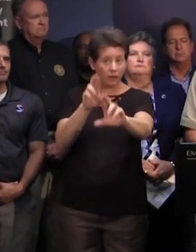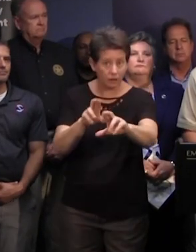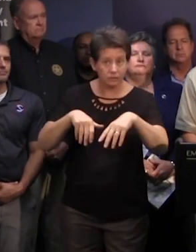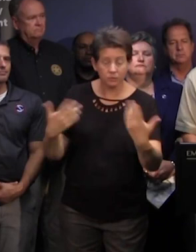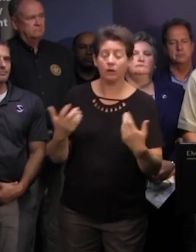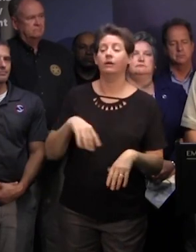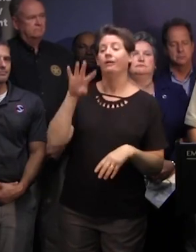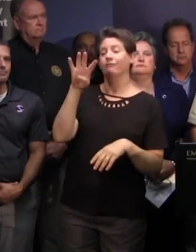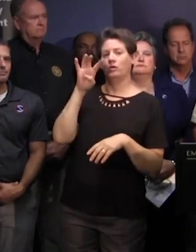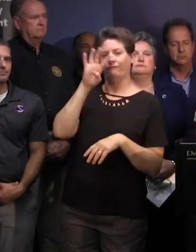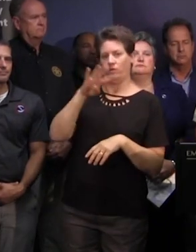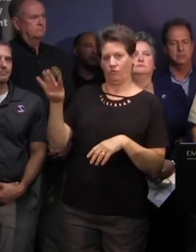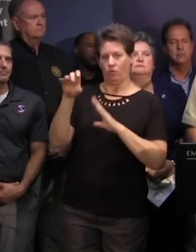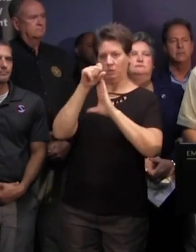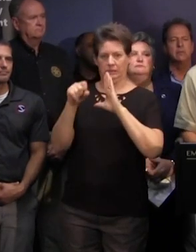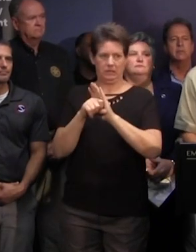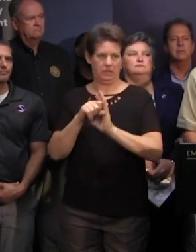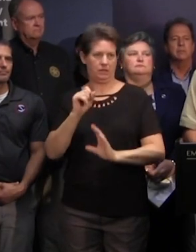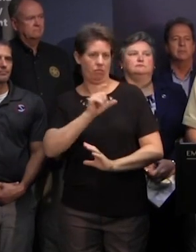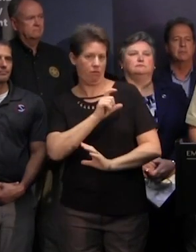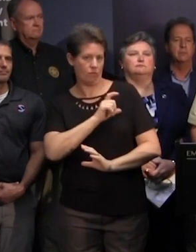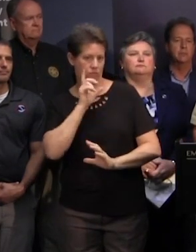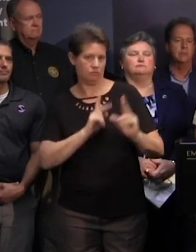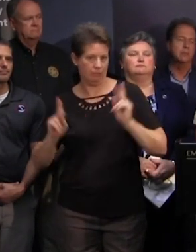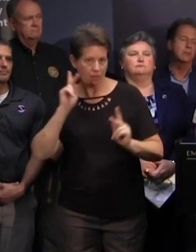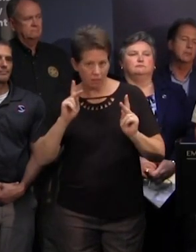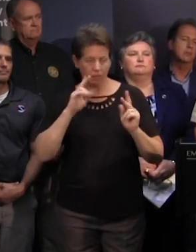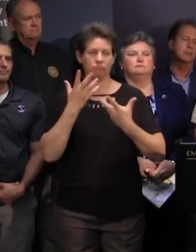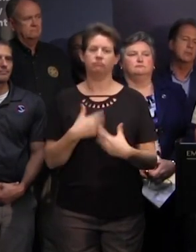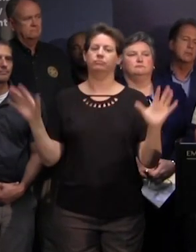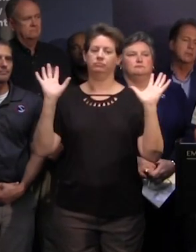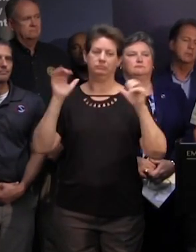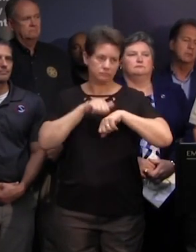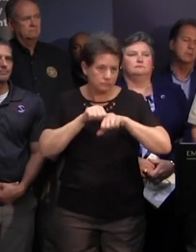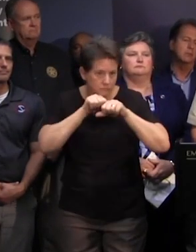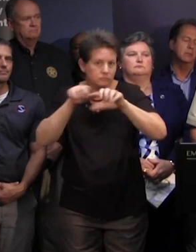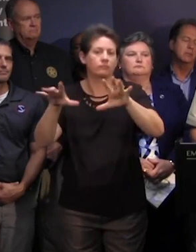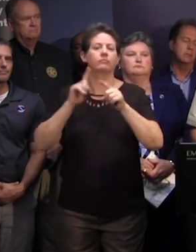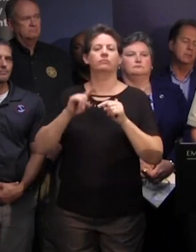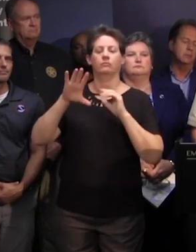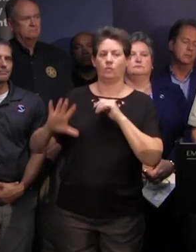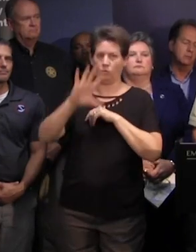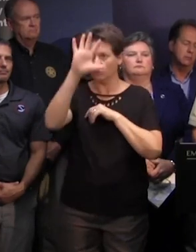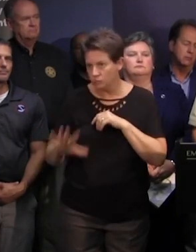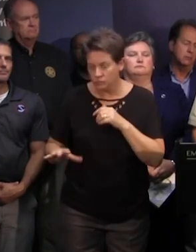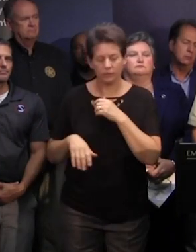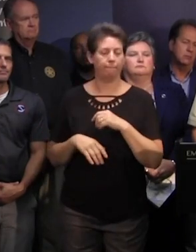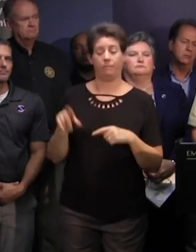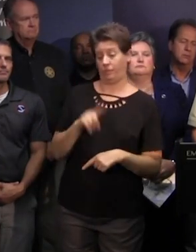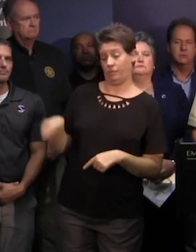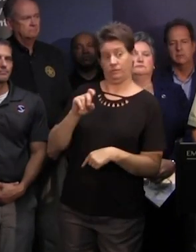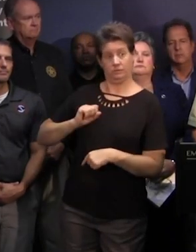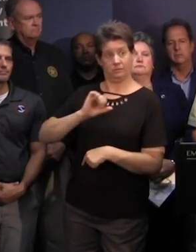444 state law enforcement personnel have already been deployed to the coastal regions most personnel